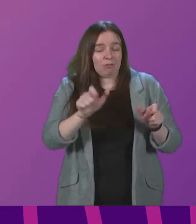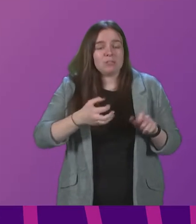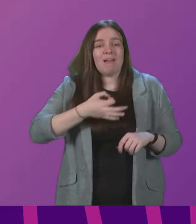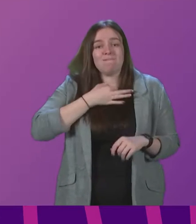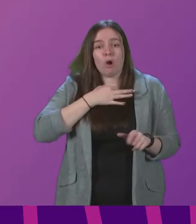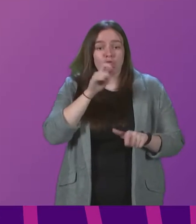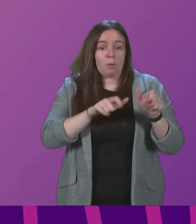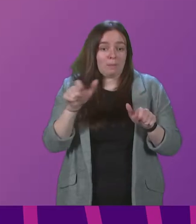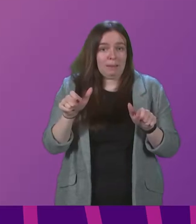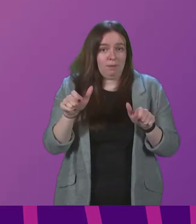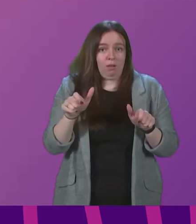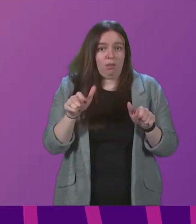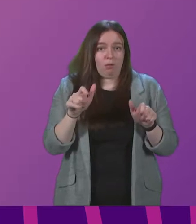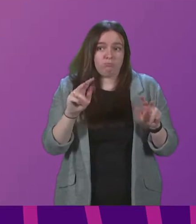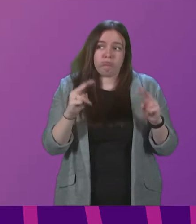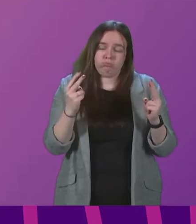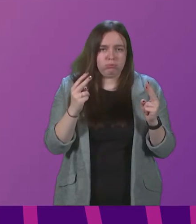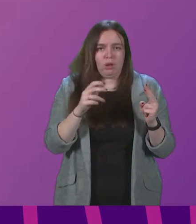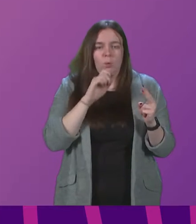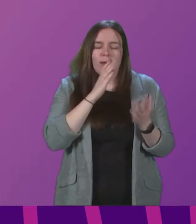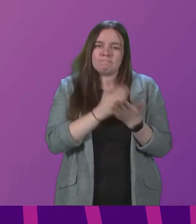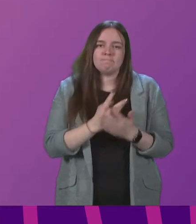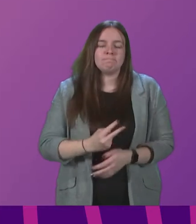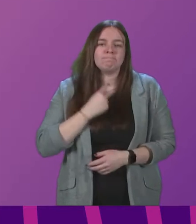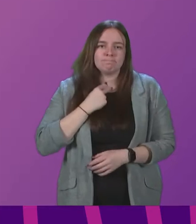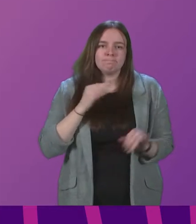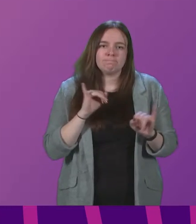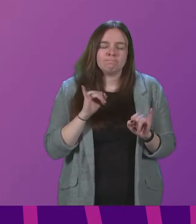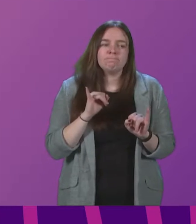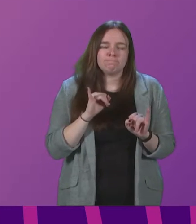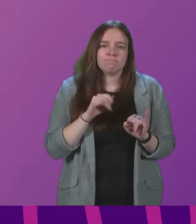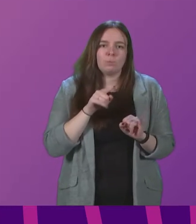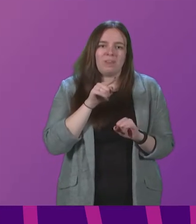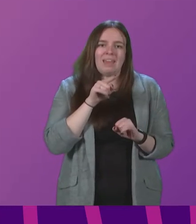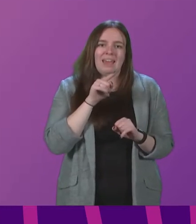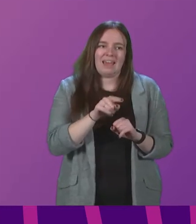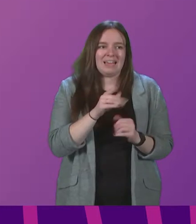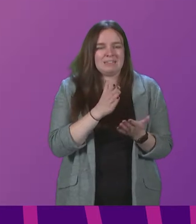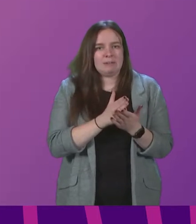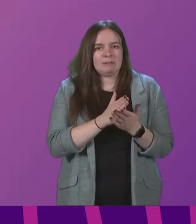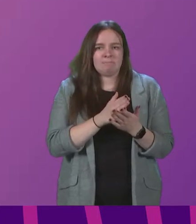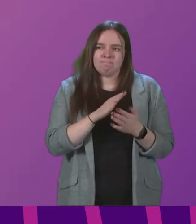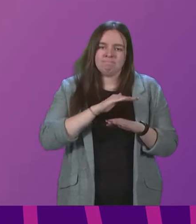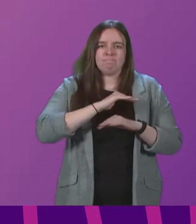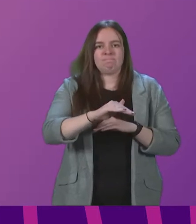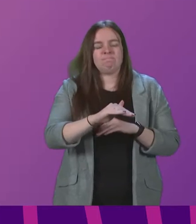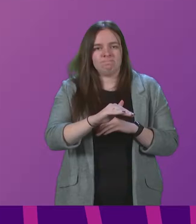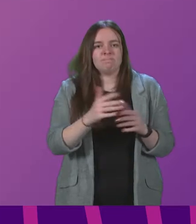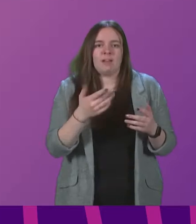people listening to the Minister will be severely disappointed with his partisan tone this afternoon.